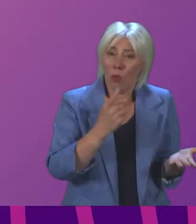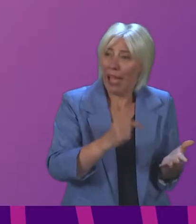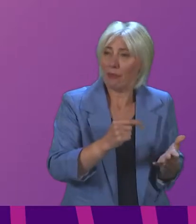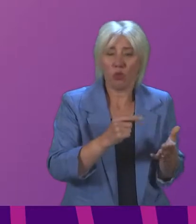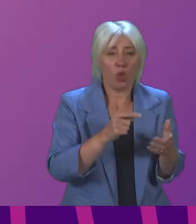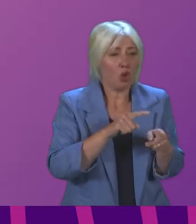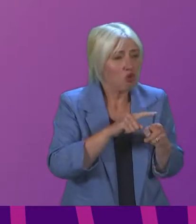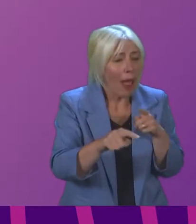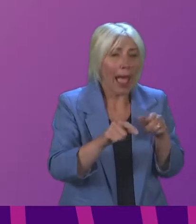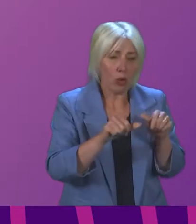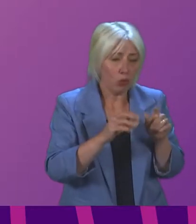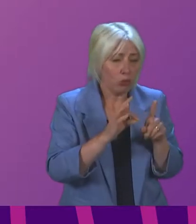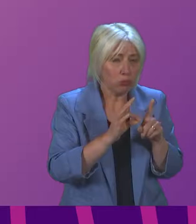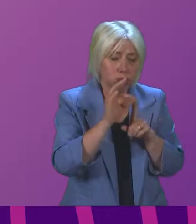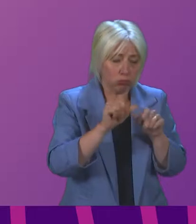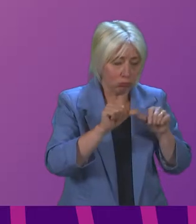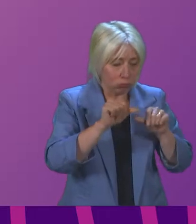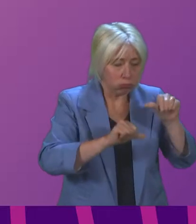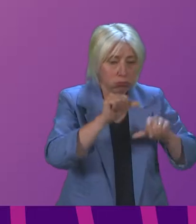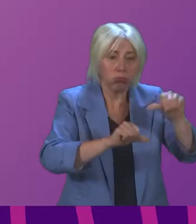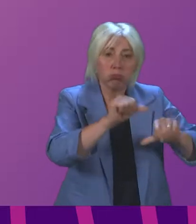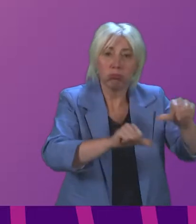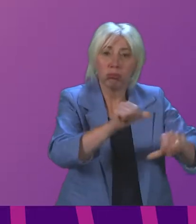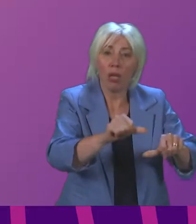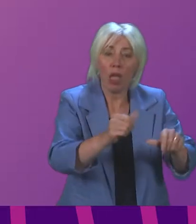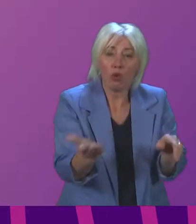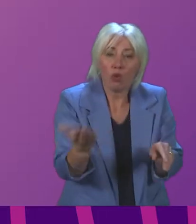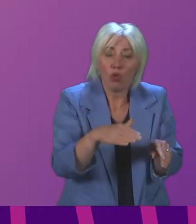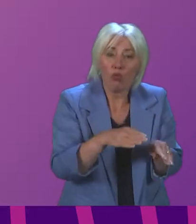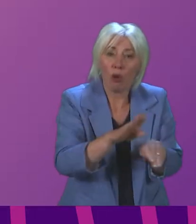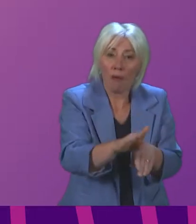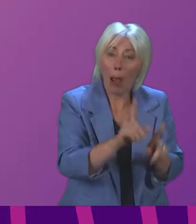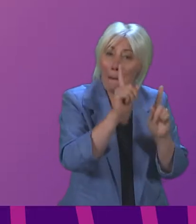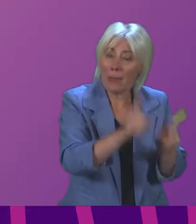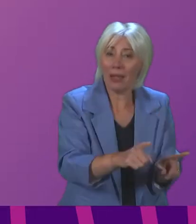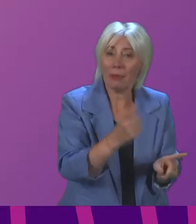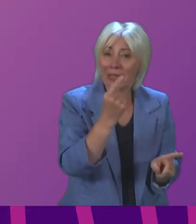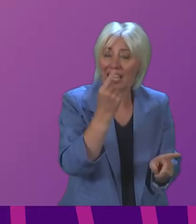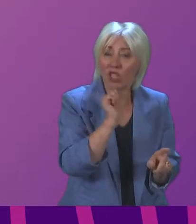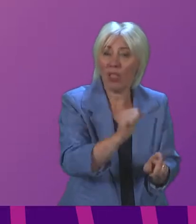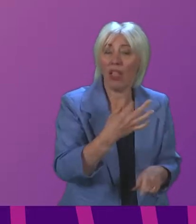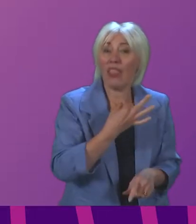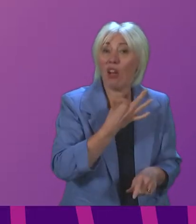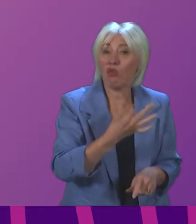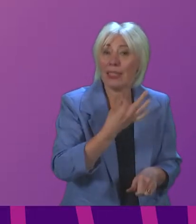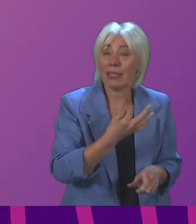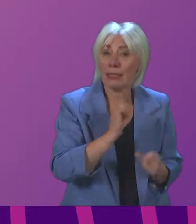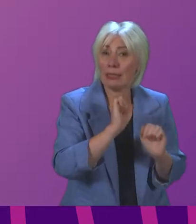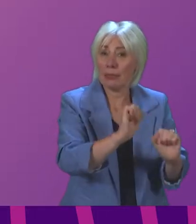to make progress on the recovery of our society but that risks in her words